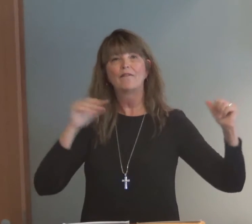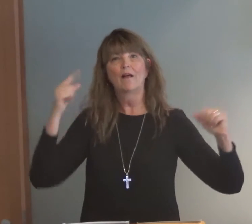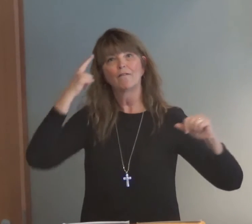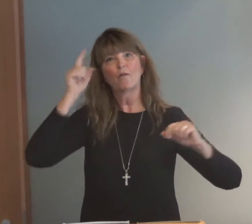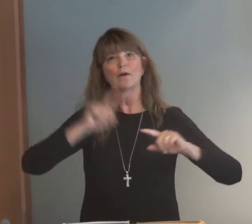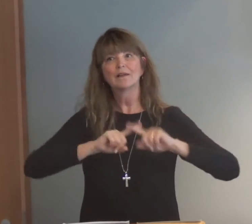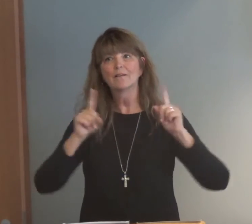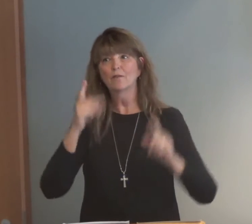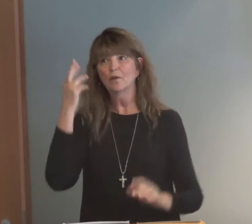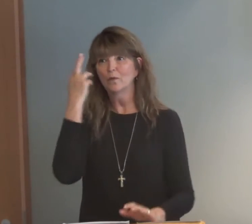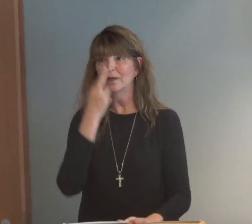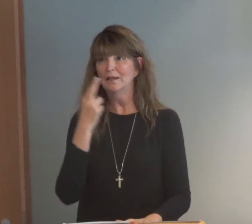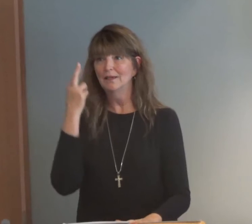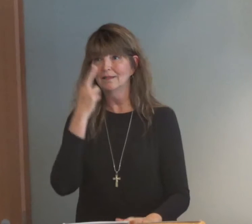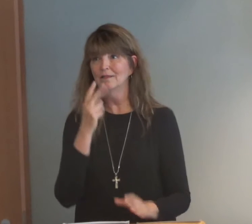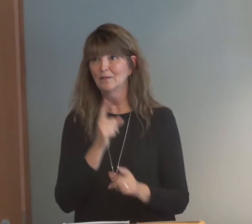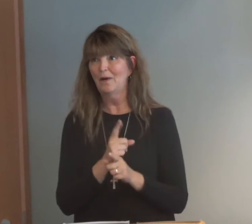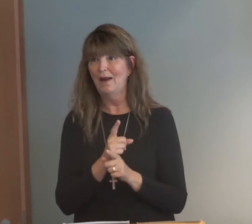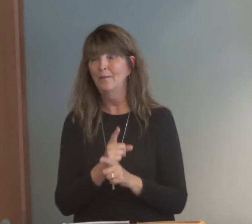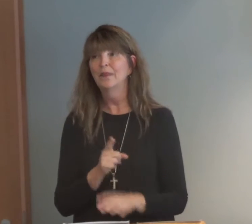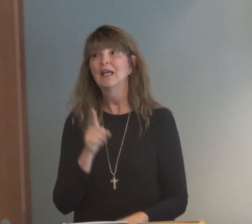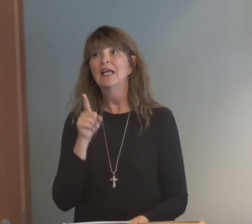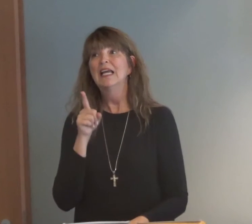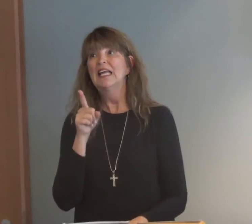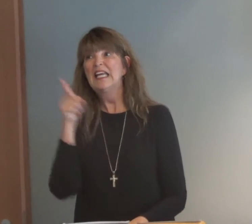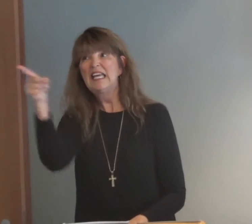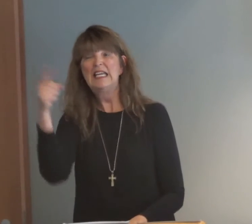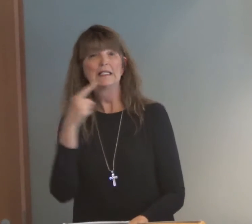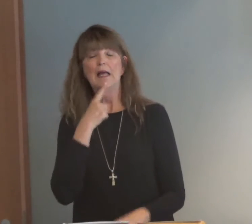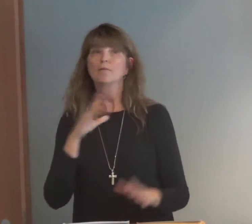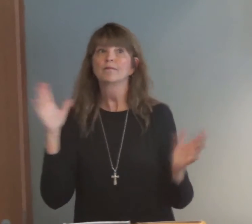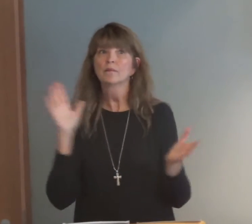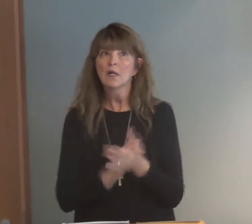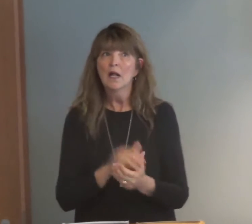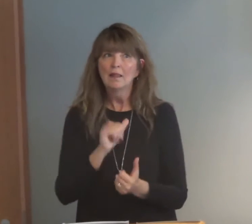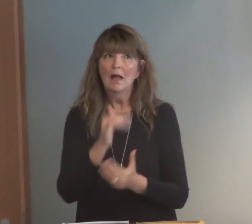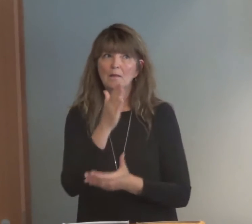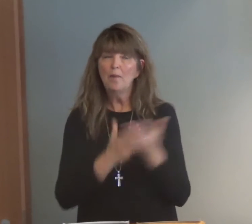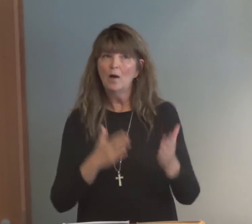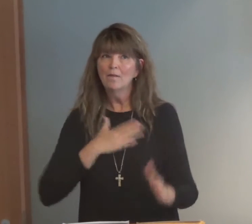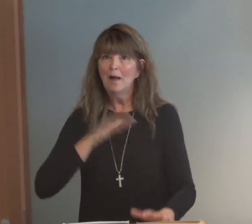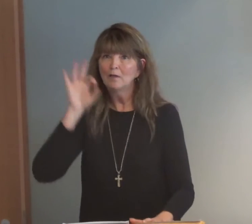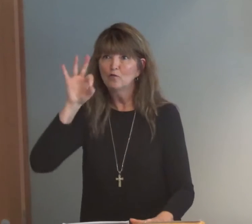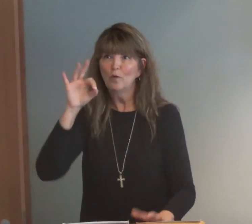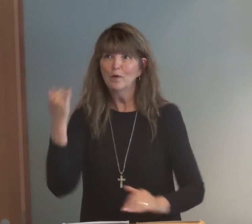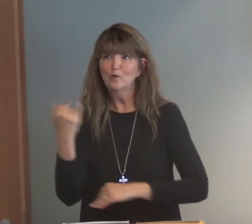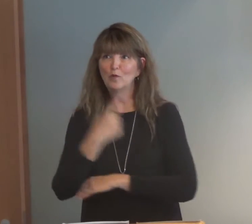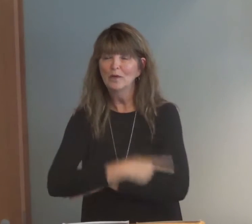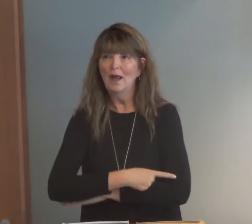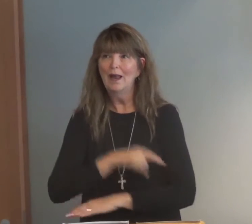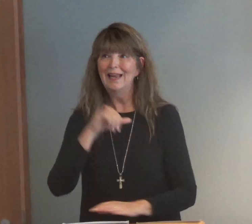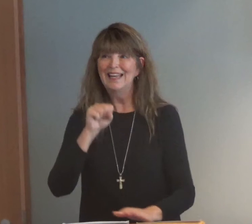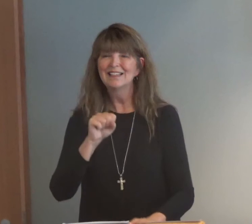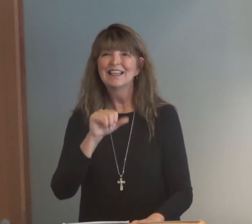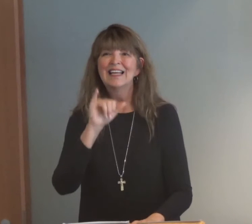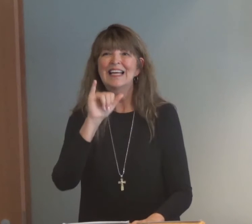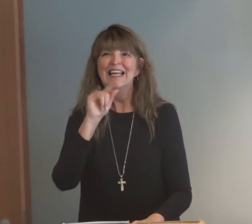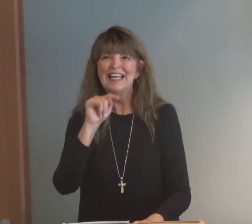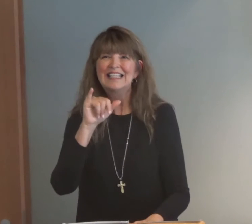dwindled. People have left the church for different reasons. And the Lutheran Church for different reasons. the same thing. He said that